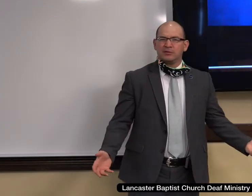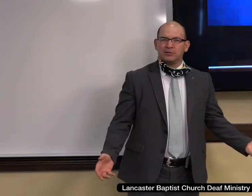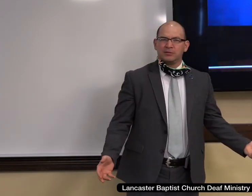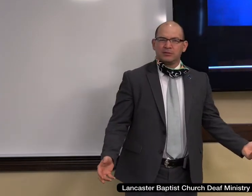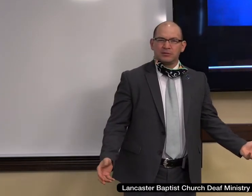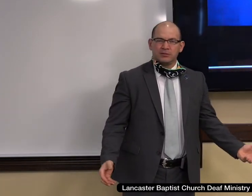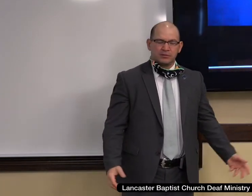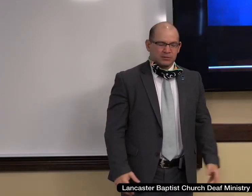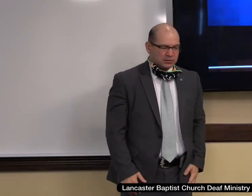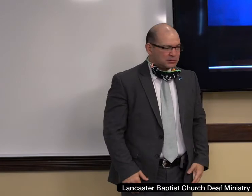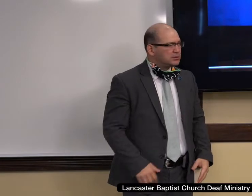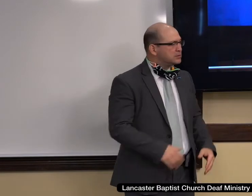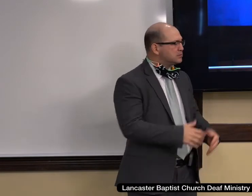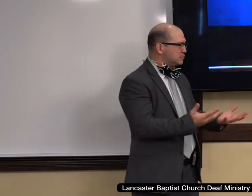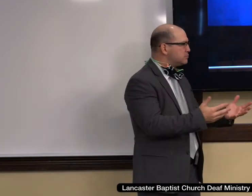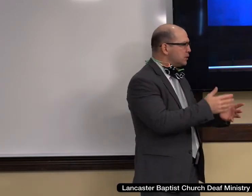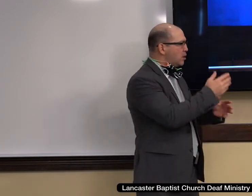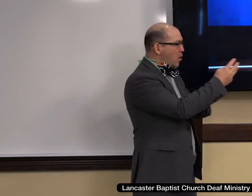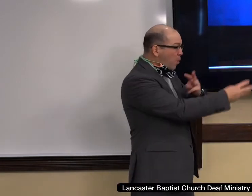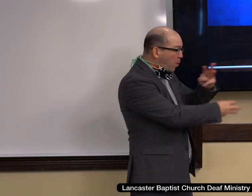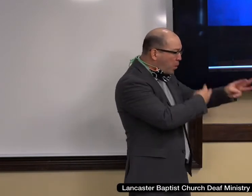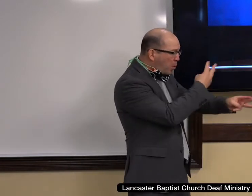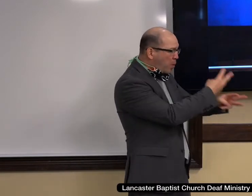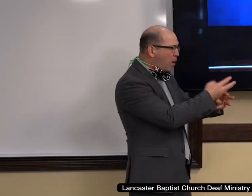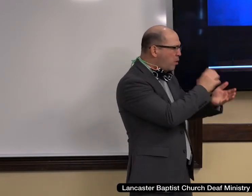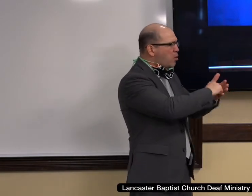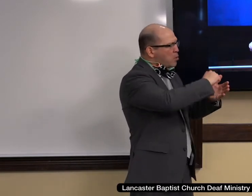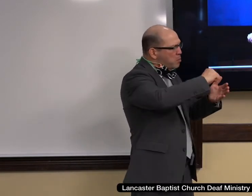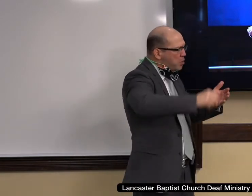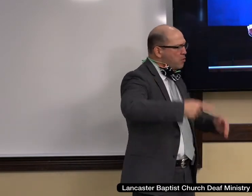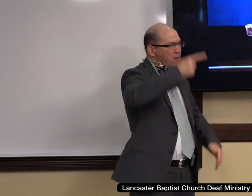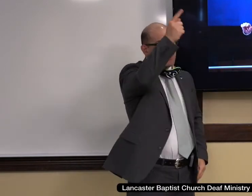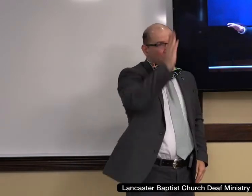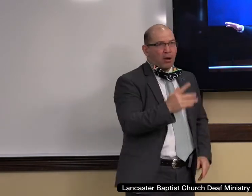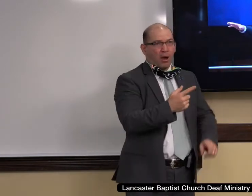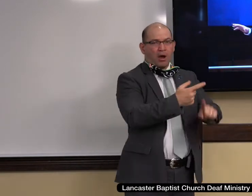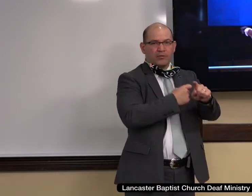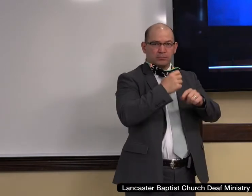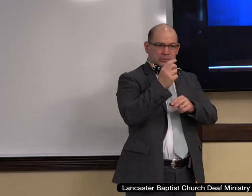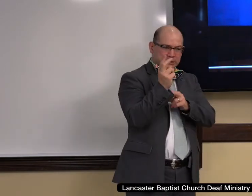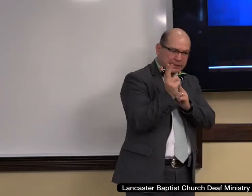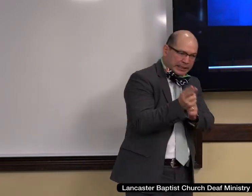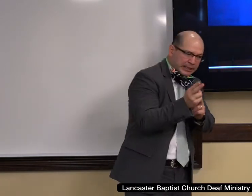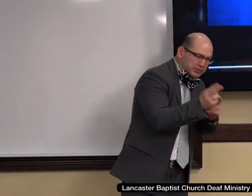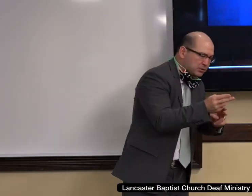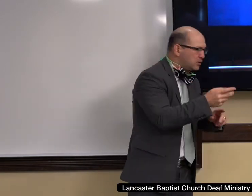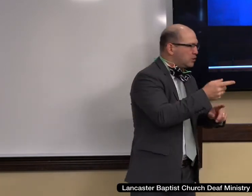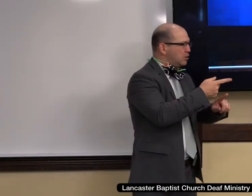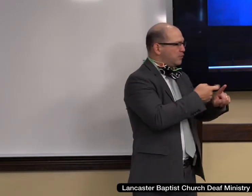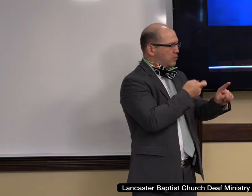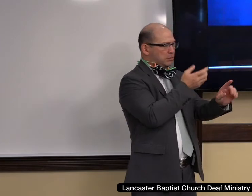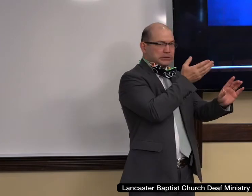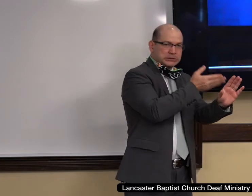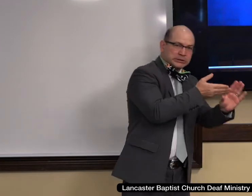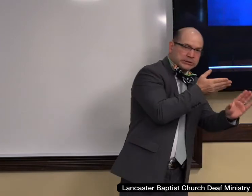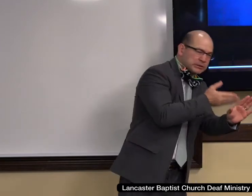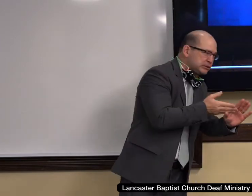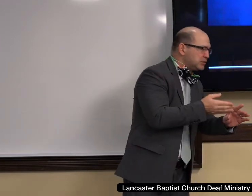we see people taking God, uh, out of history, God out of psychology, God, uh, out of the equations of